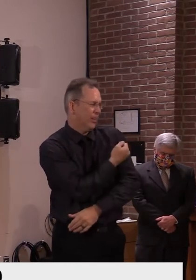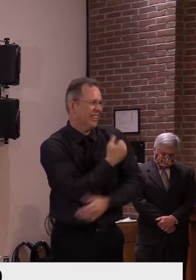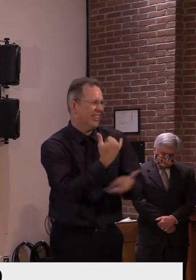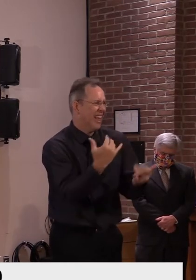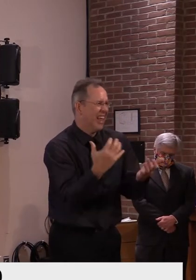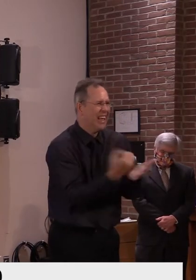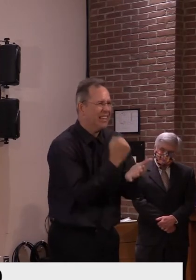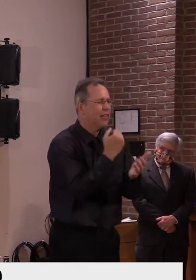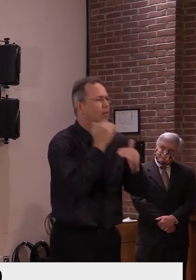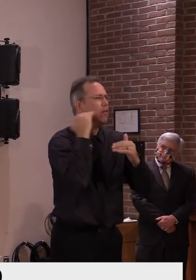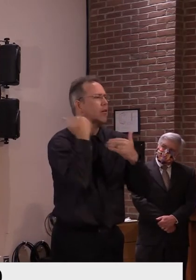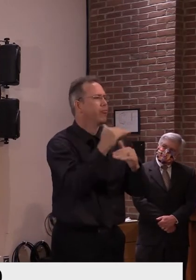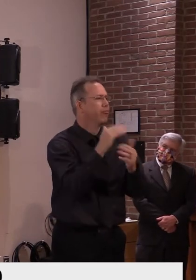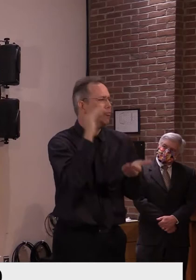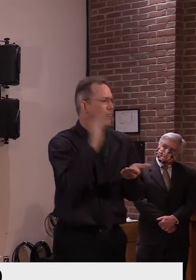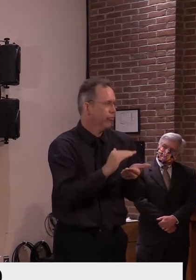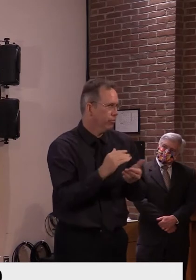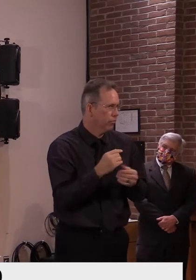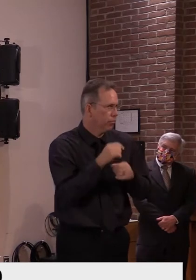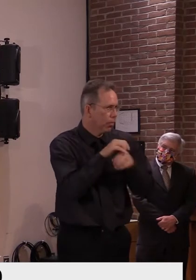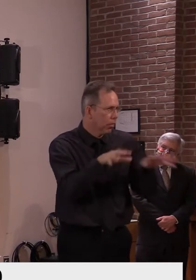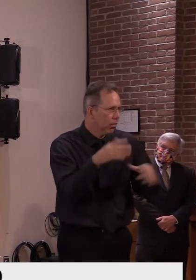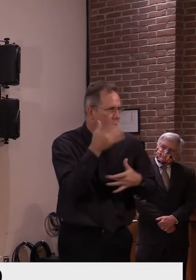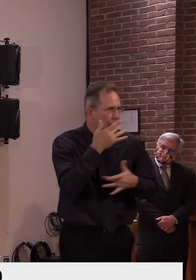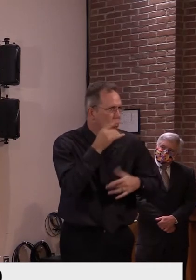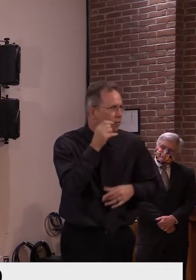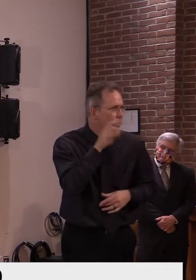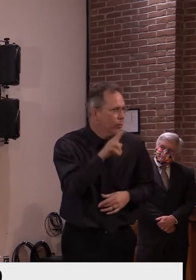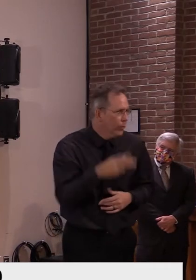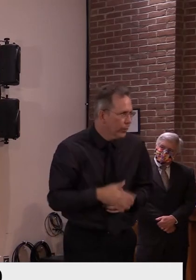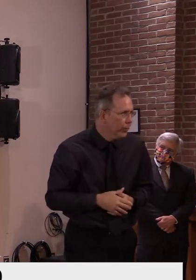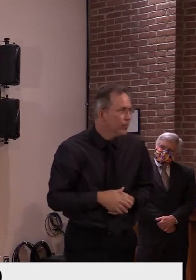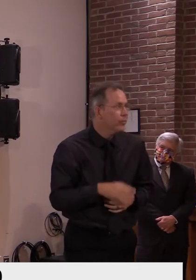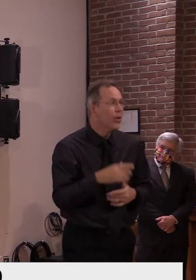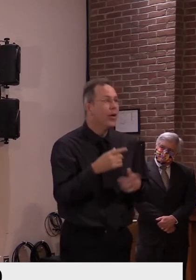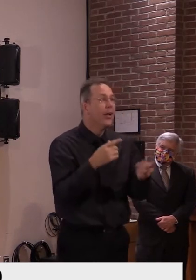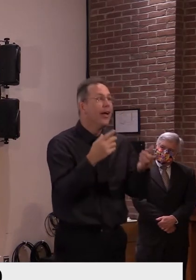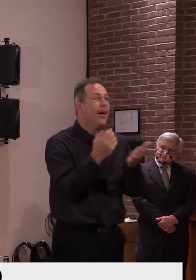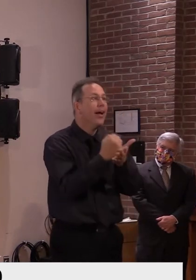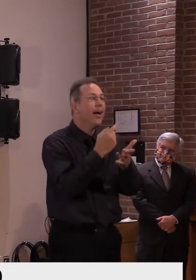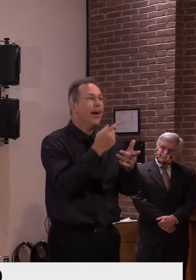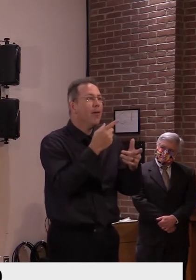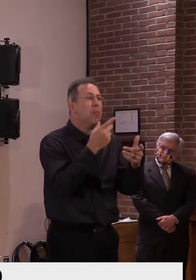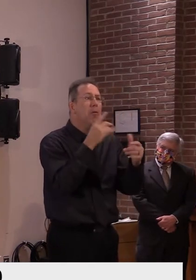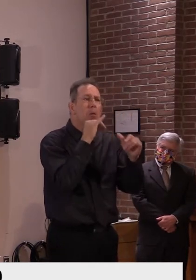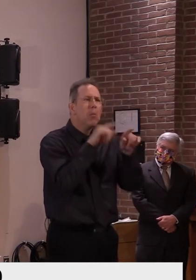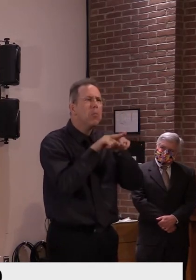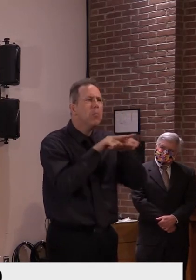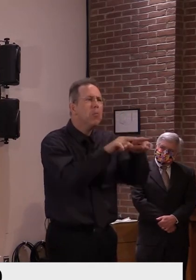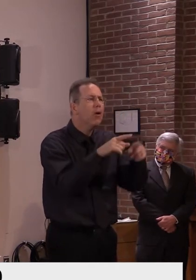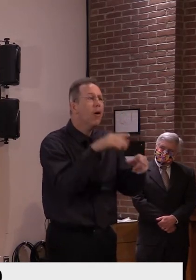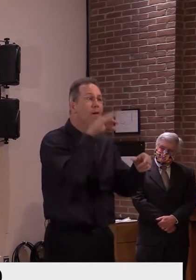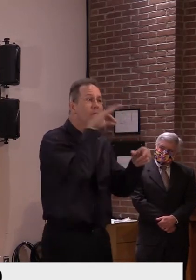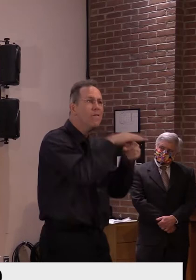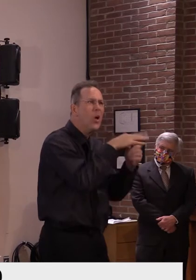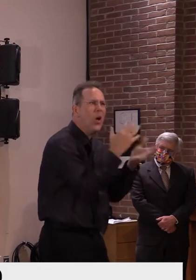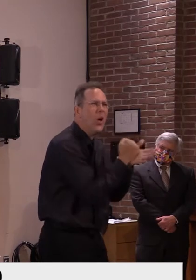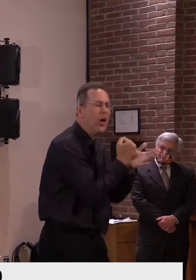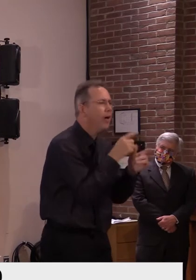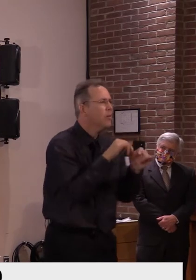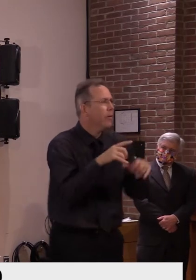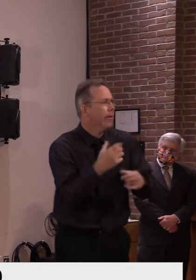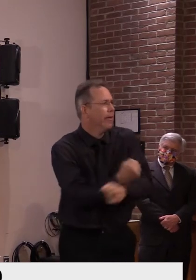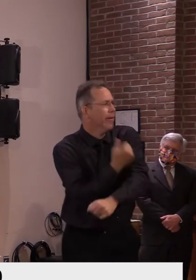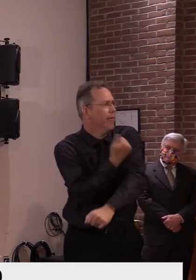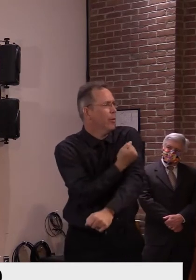Vermont. Doing that between now and election day would be a really positive sign. It's also